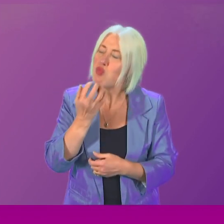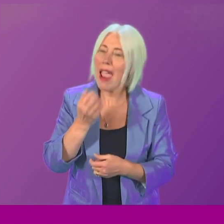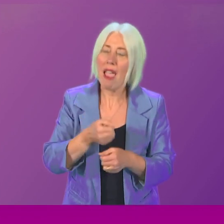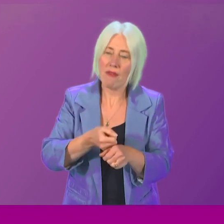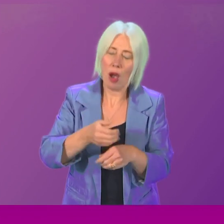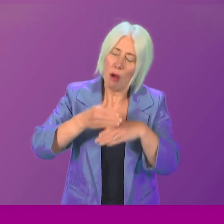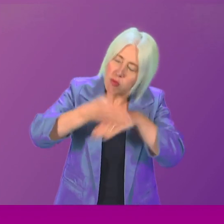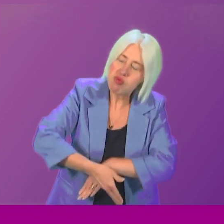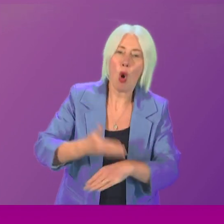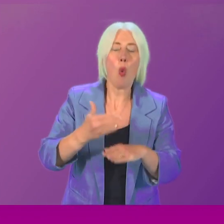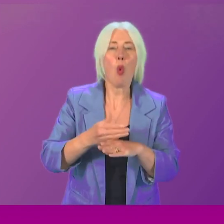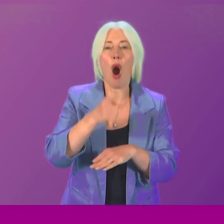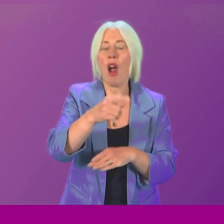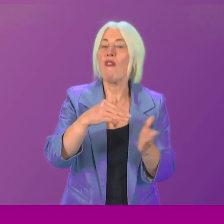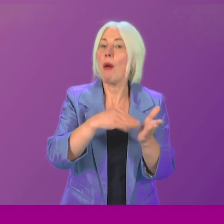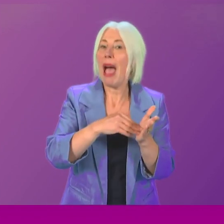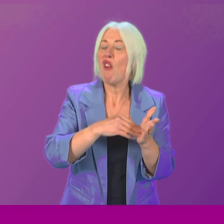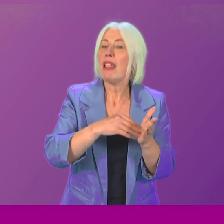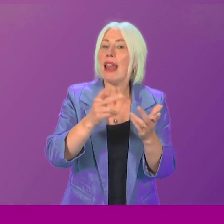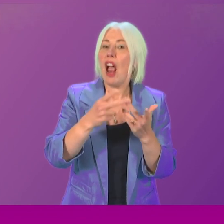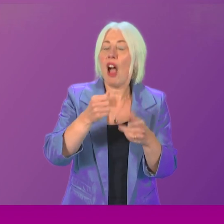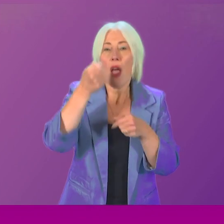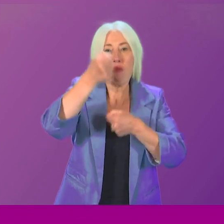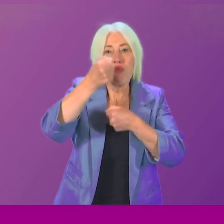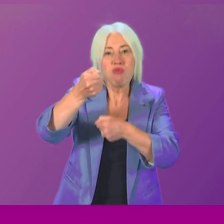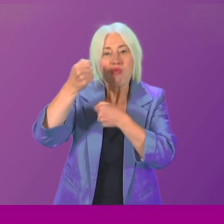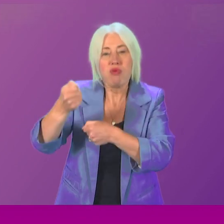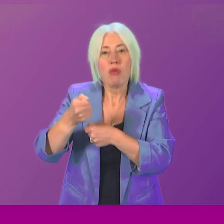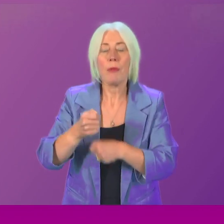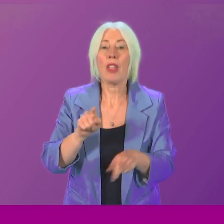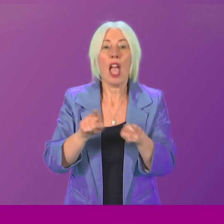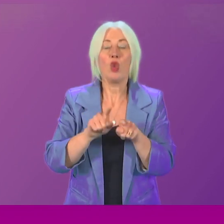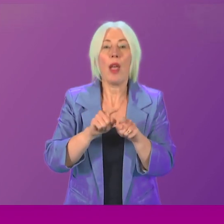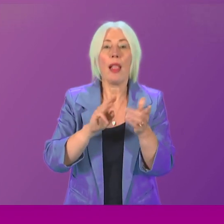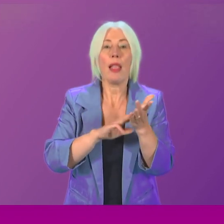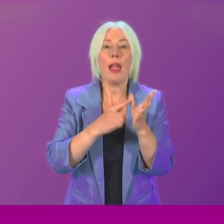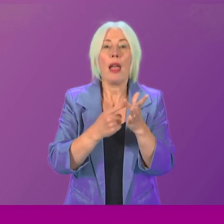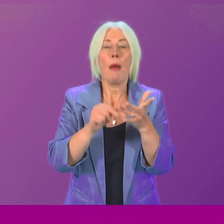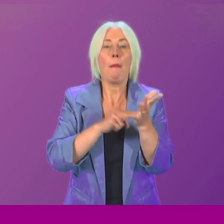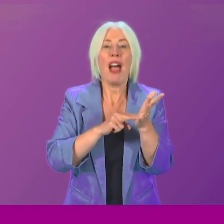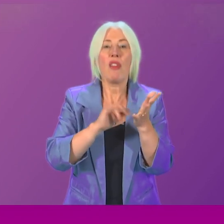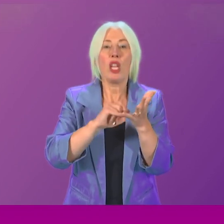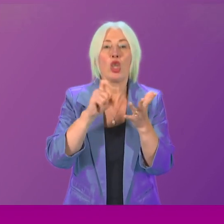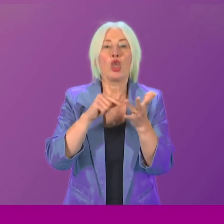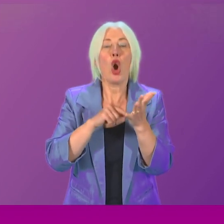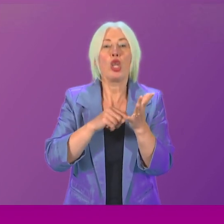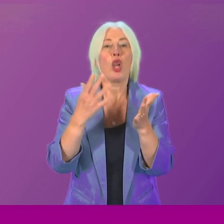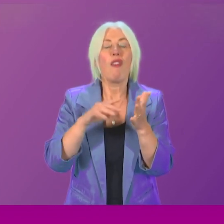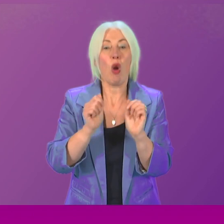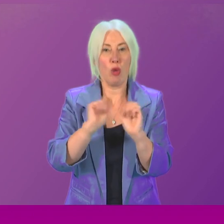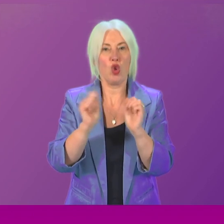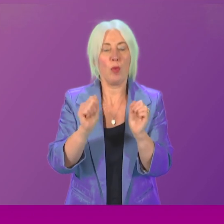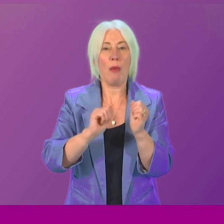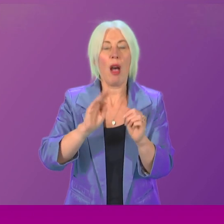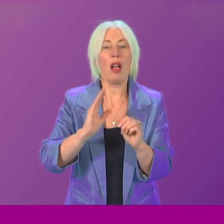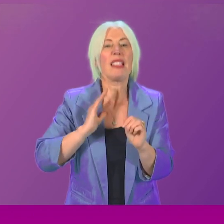campaigners. But let me also pay tribute to Marion Scott at the Sunday Post for her very tenacious support for these women.